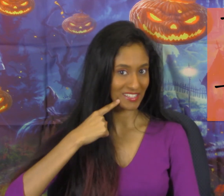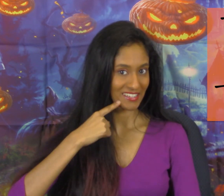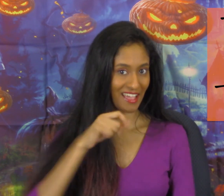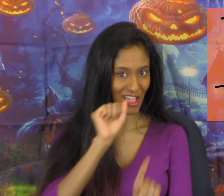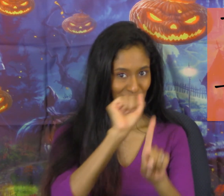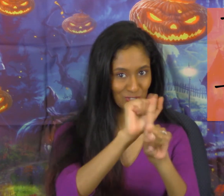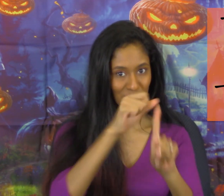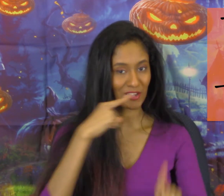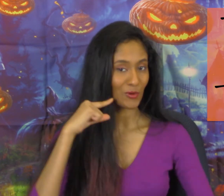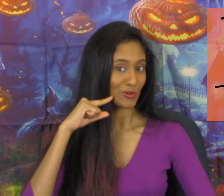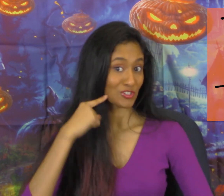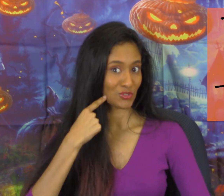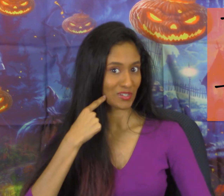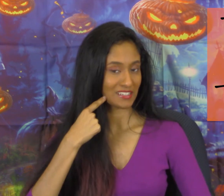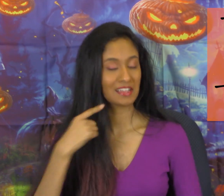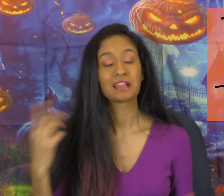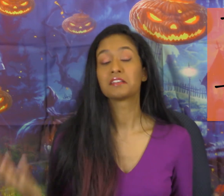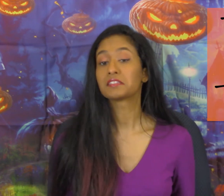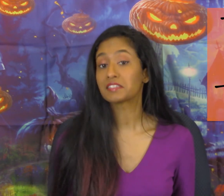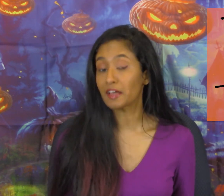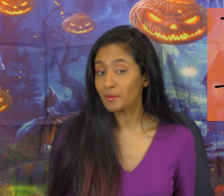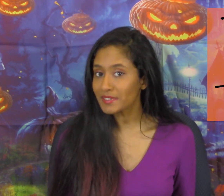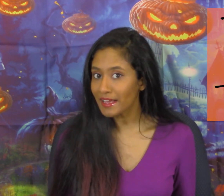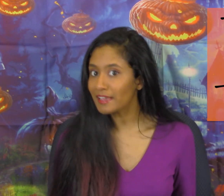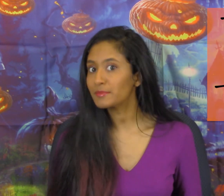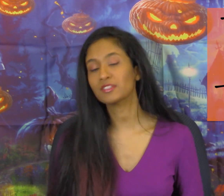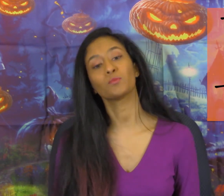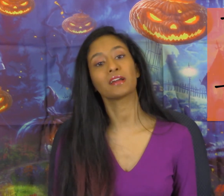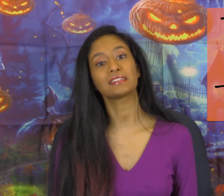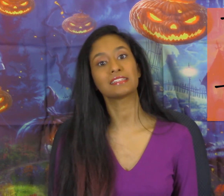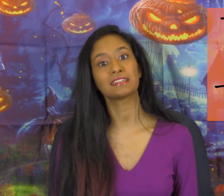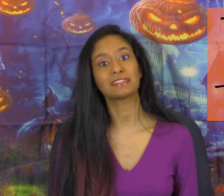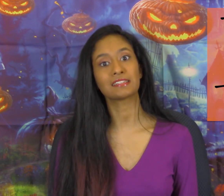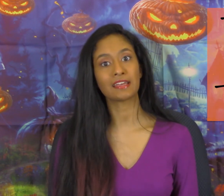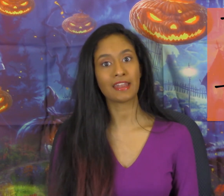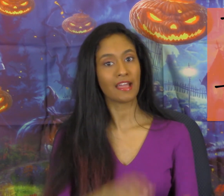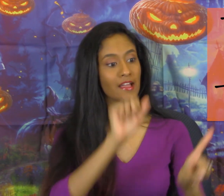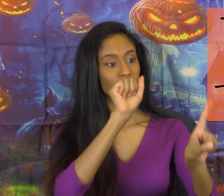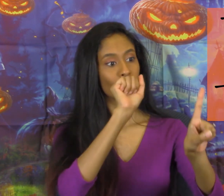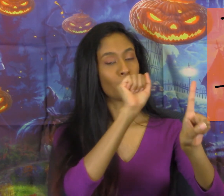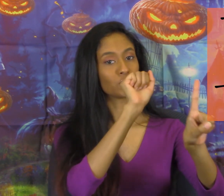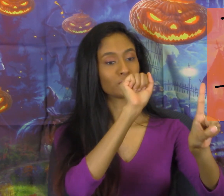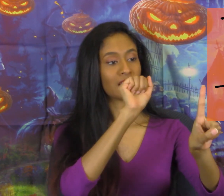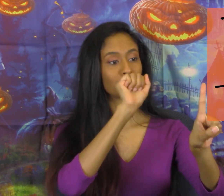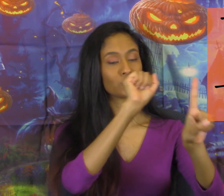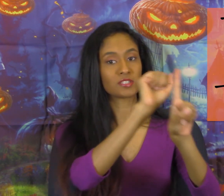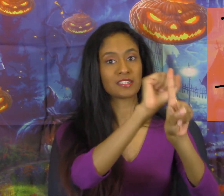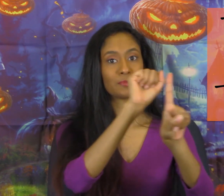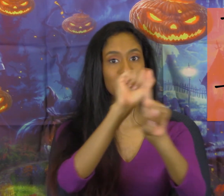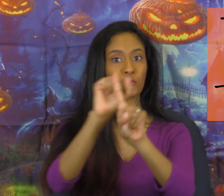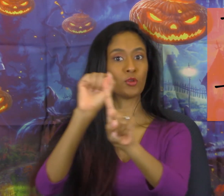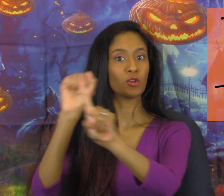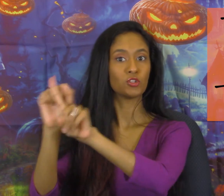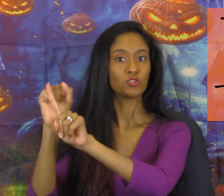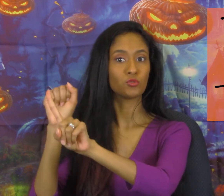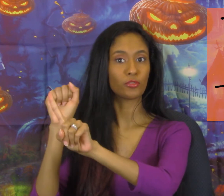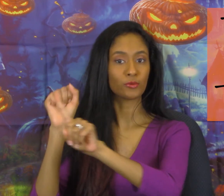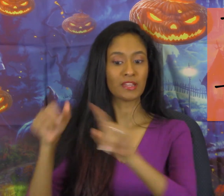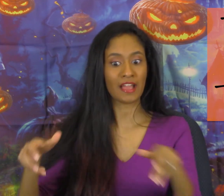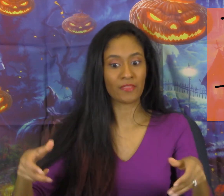trick or treat Sometimes you might see it done multiple times you'll see people do three and then